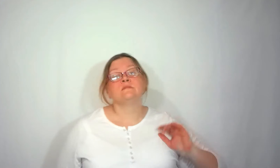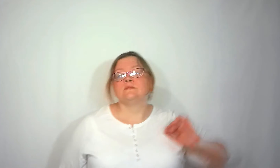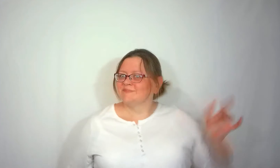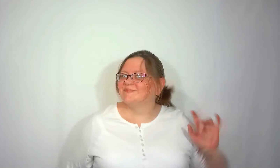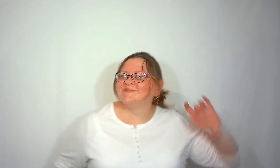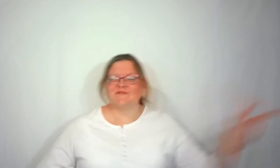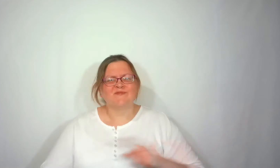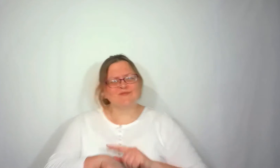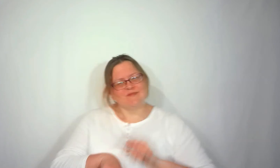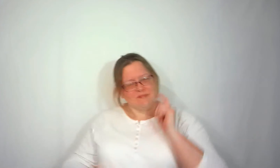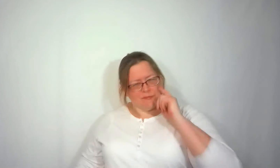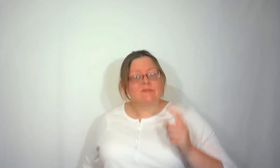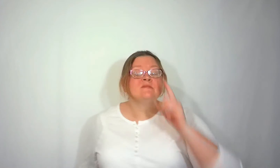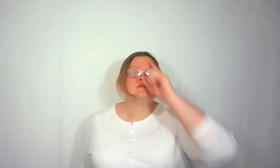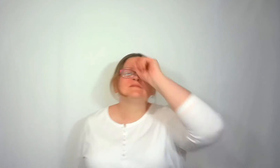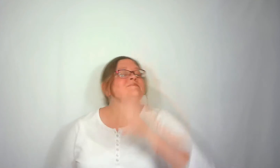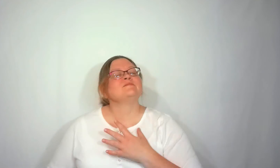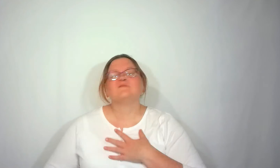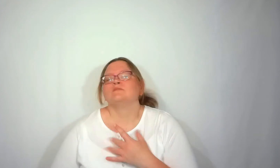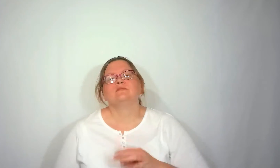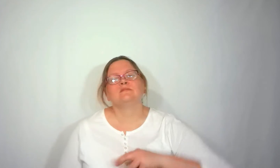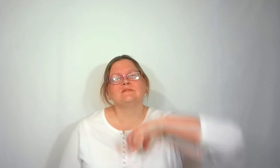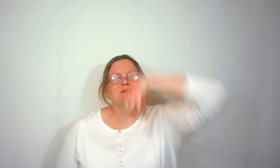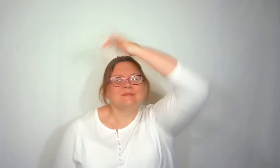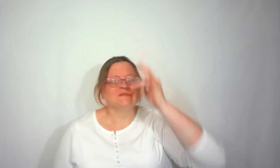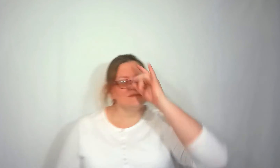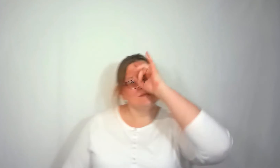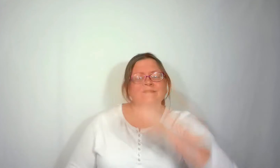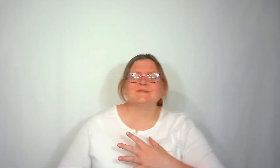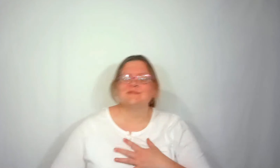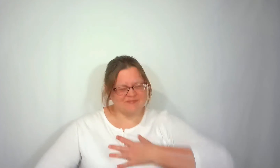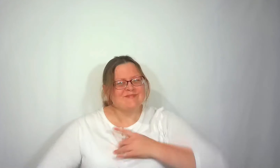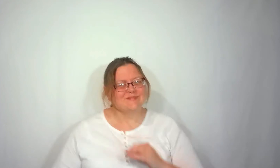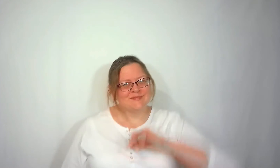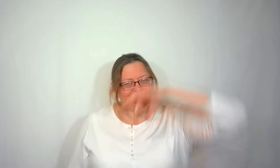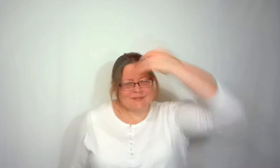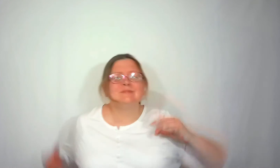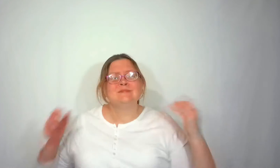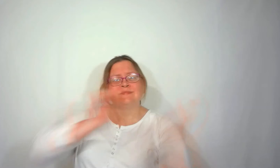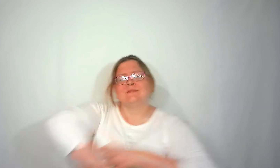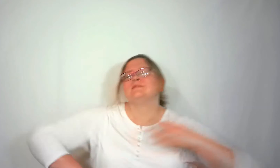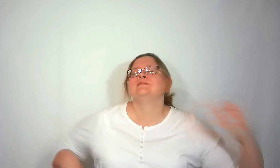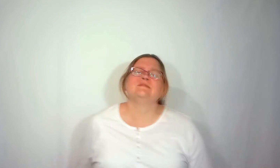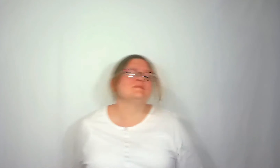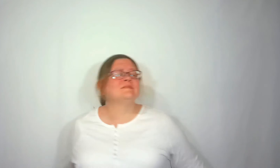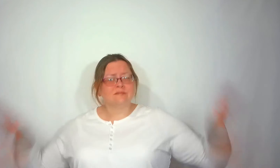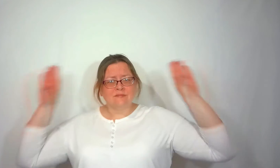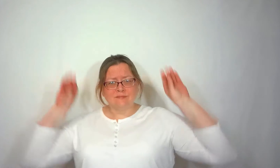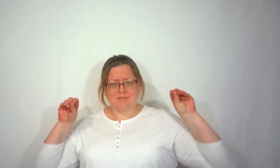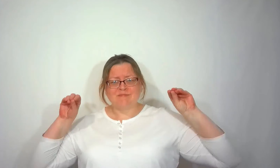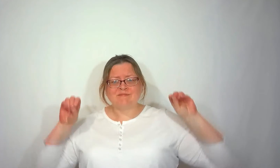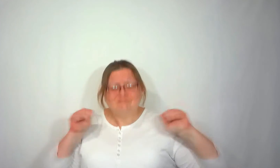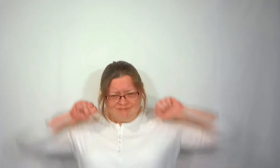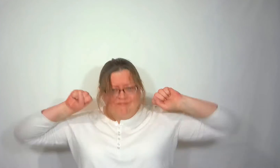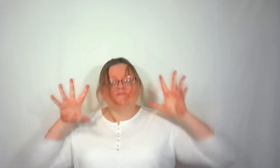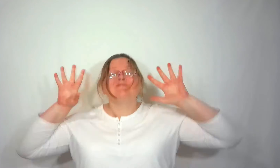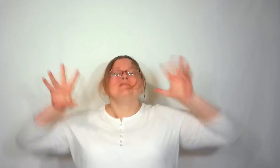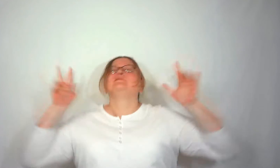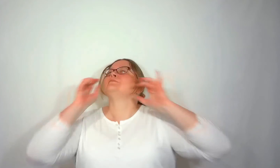me I tell it just wait and see I know who I'm gonna be I know who I'm gonna be The world's half asleep It's gonna wake